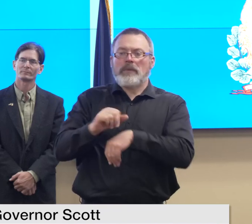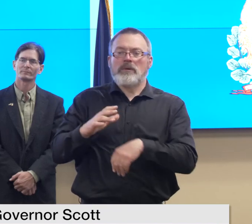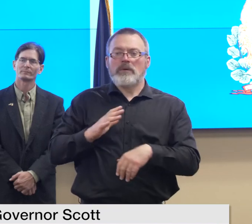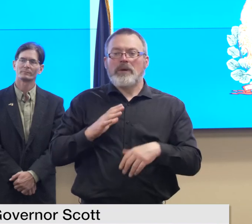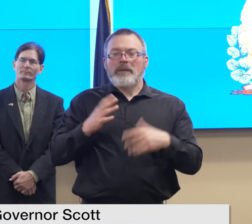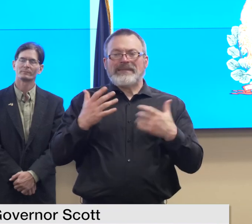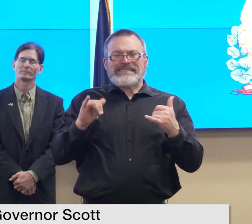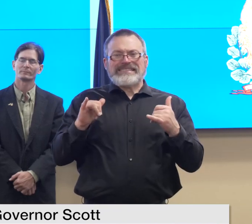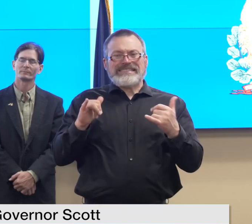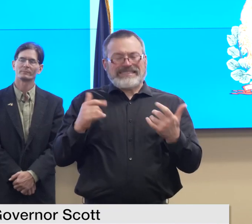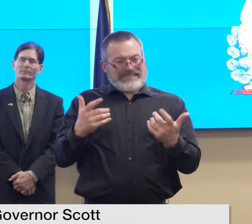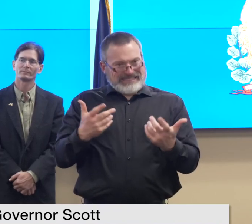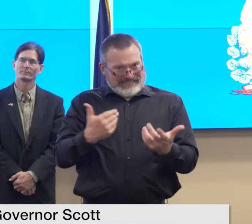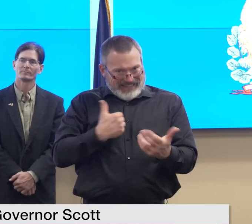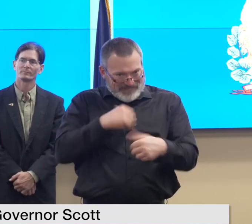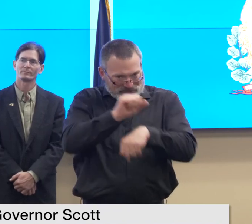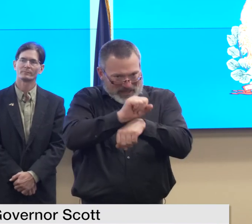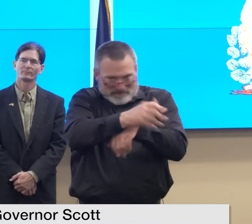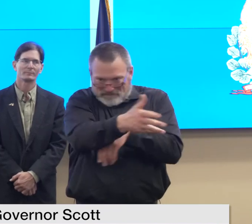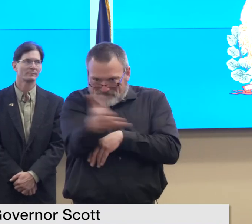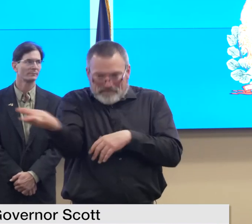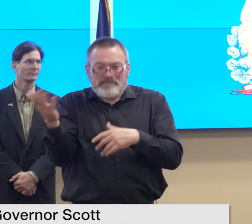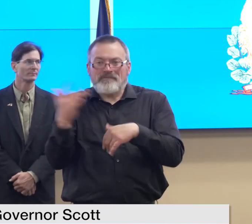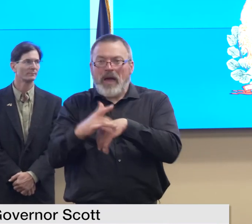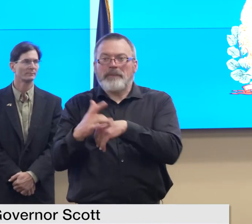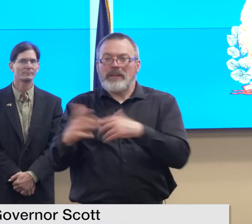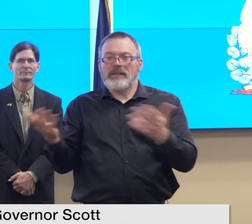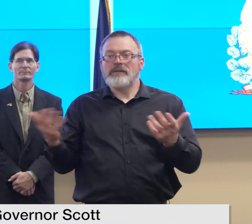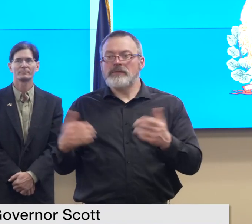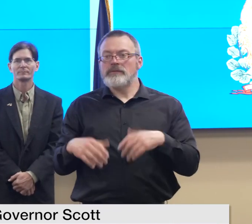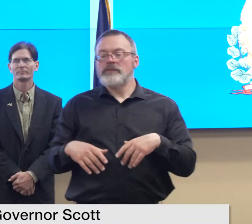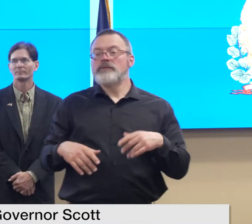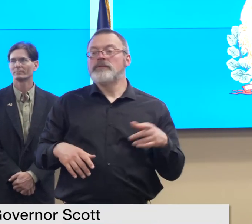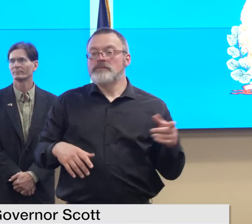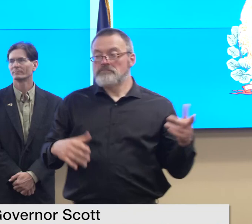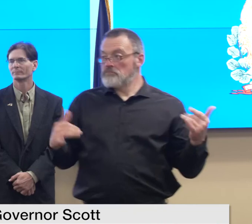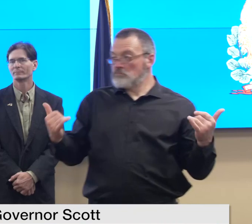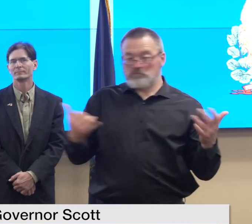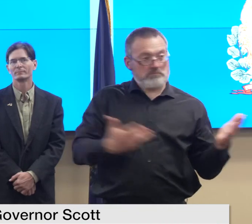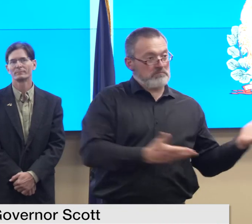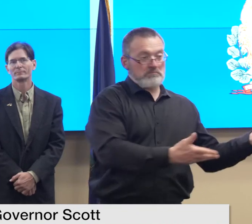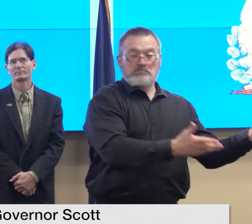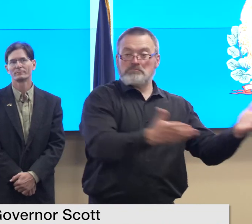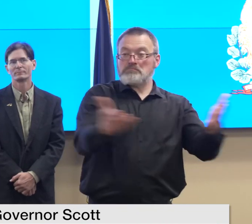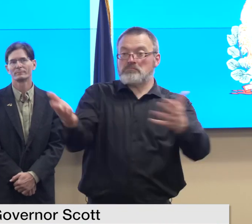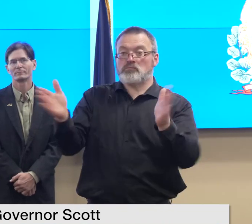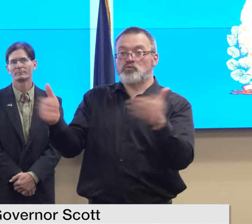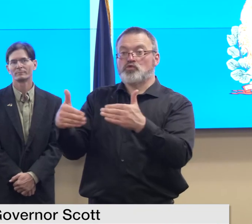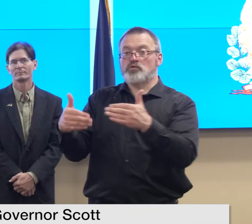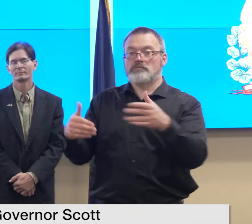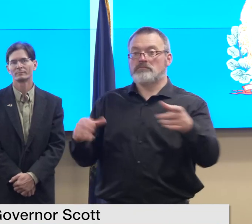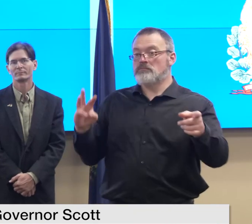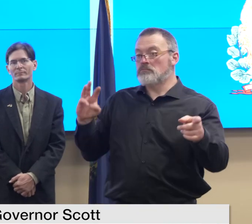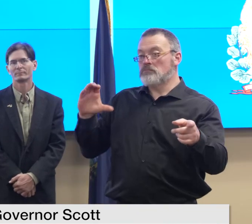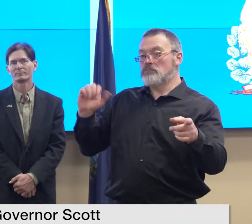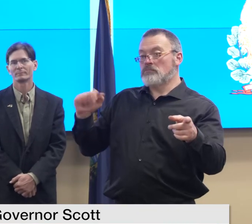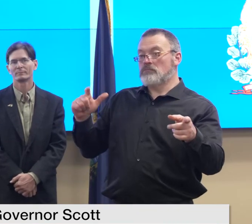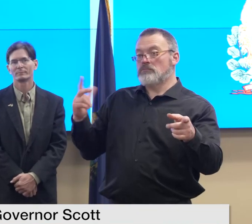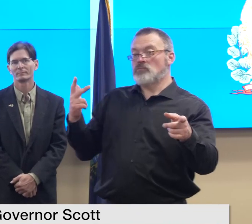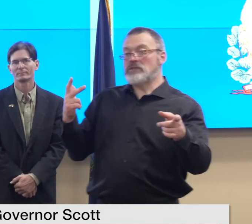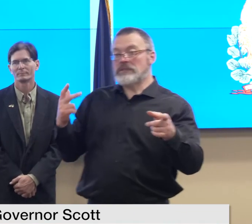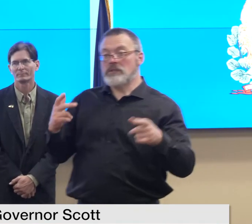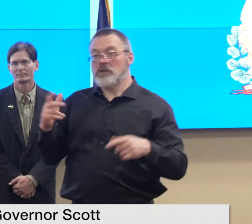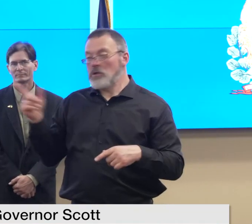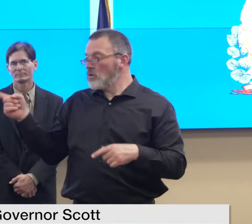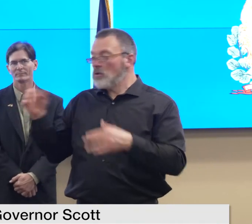thank you governor back to the room did you get to watch the president's acceptance speech